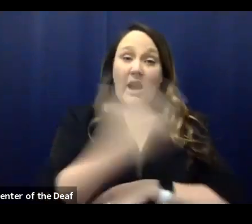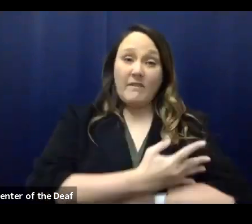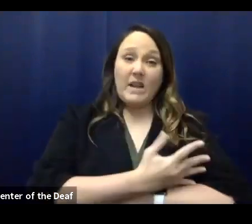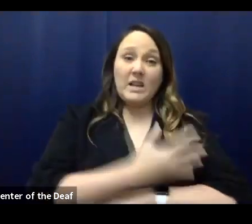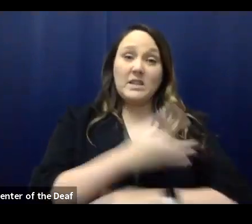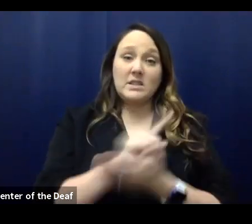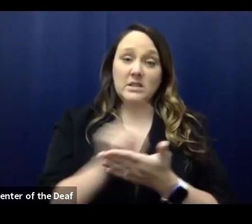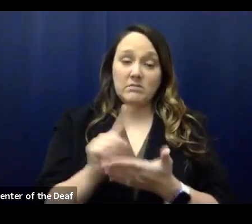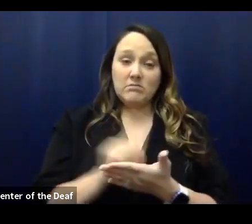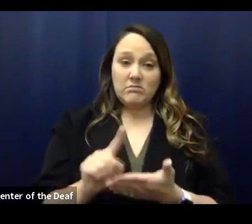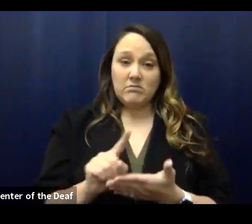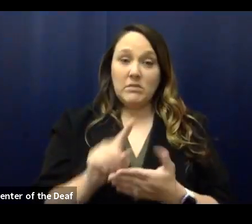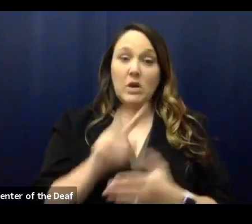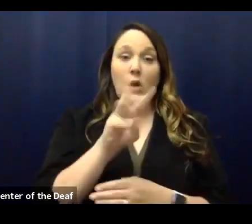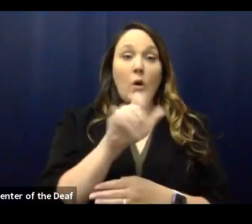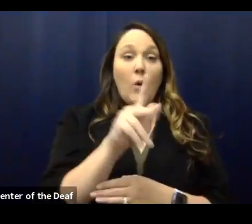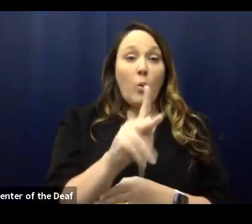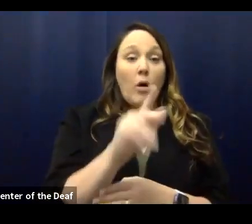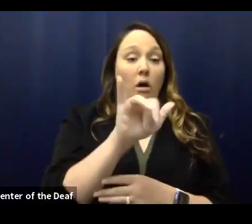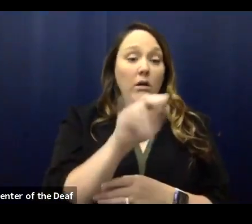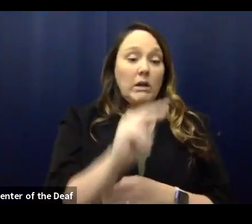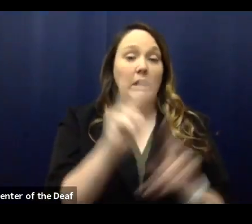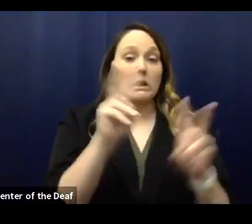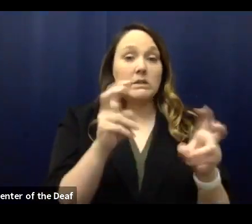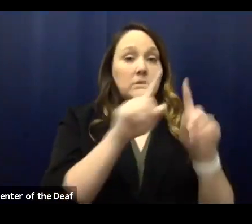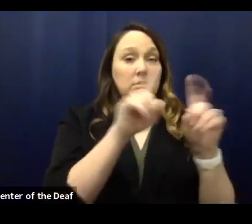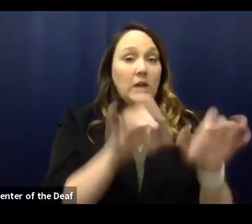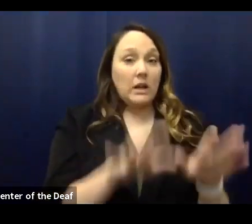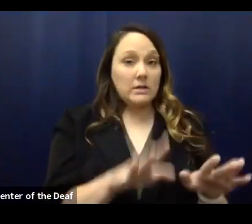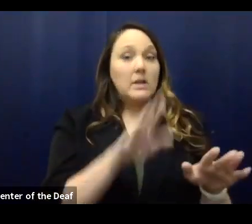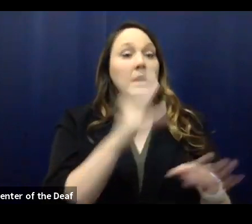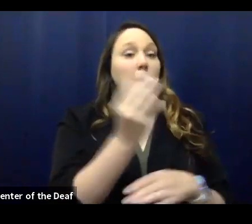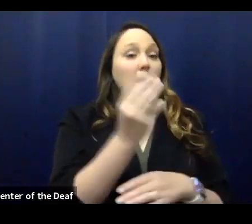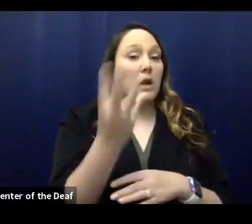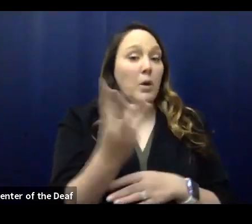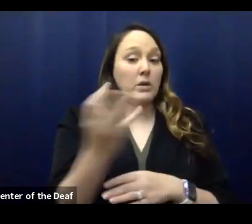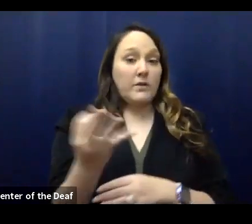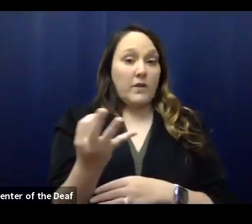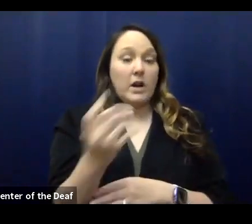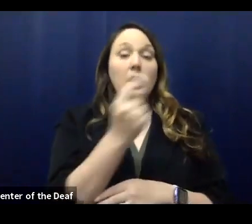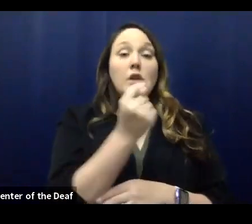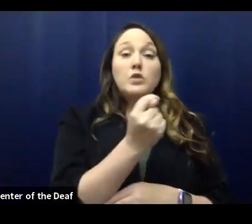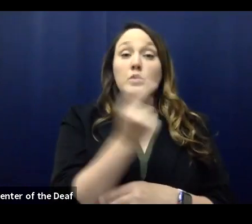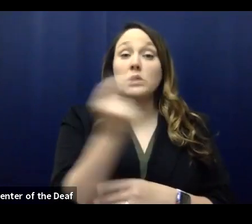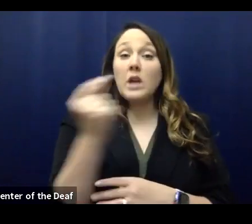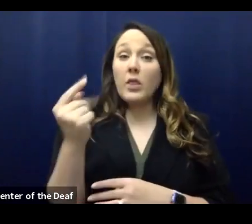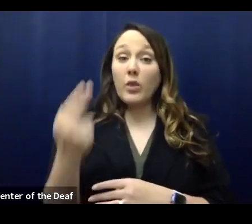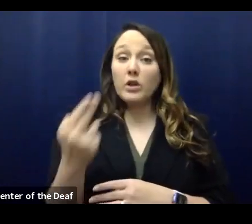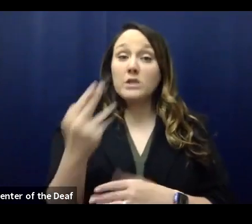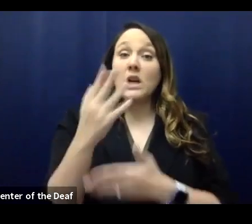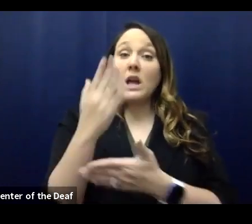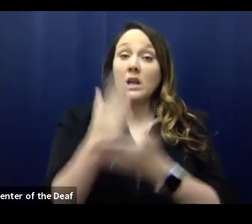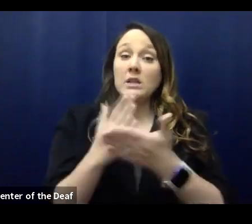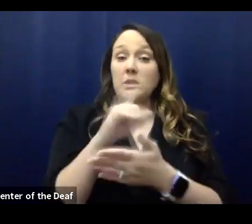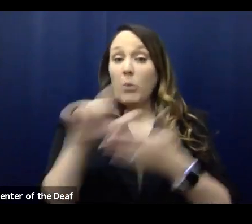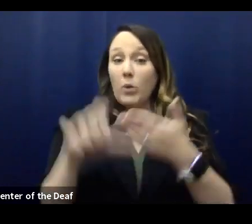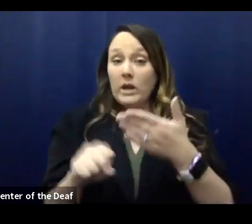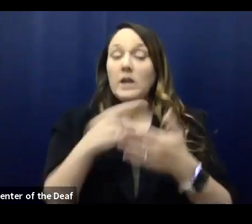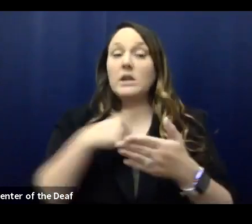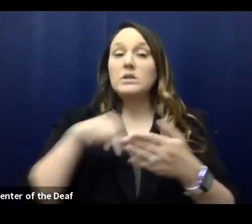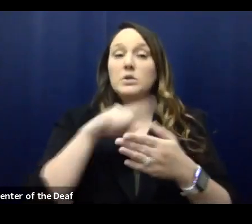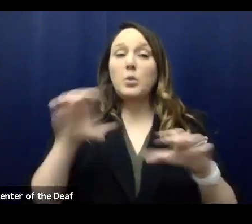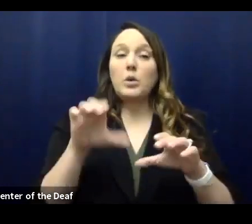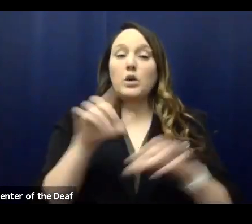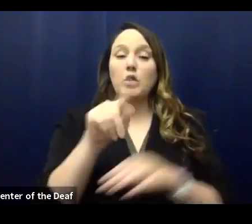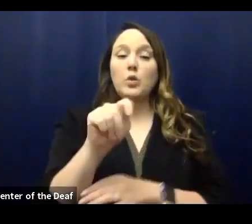Walk-in testing is on Monday, Wednesday, and Friday. On Tuesdays and Thursdays, and even some weekends, we attempt to do targeted